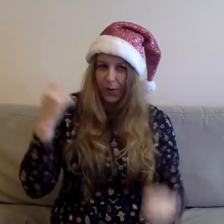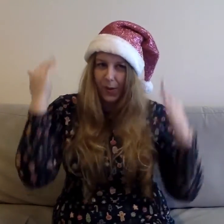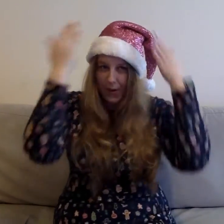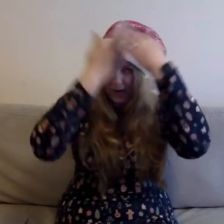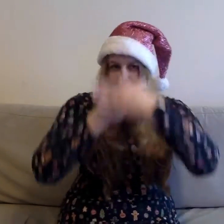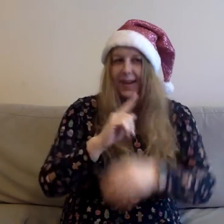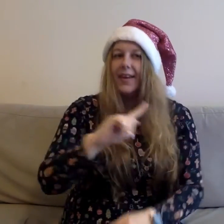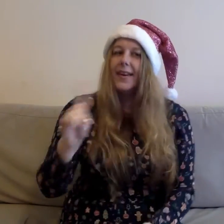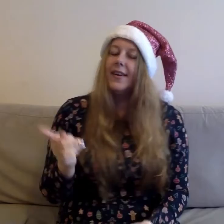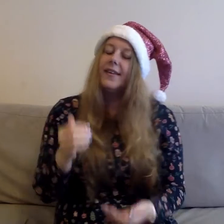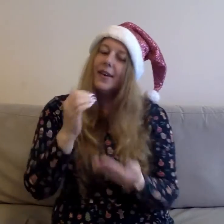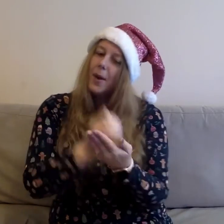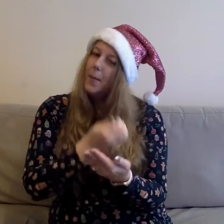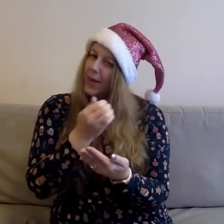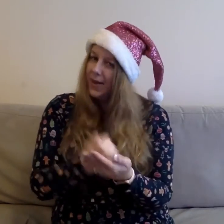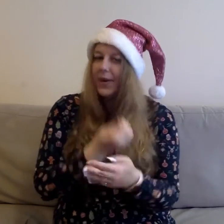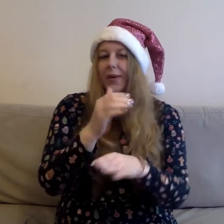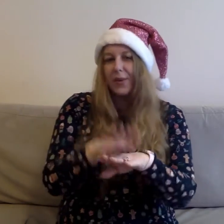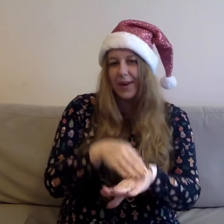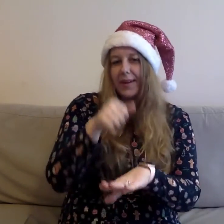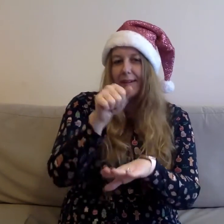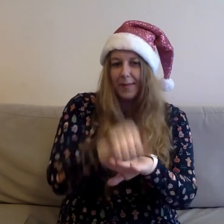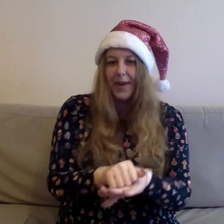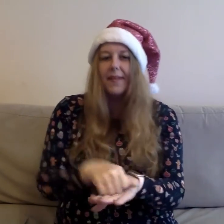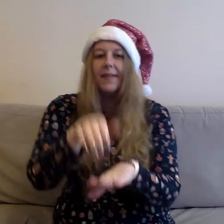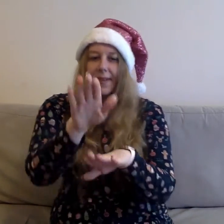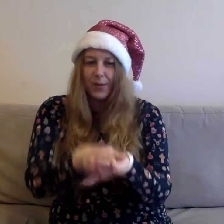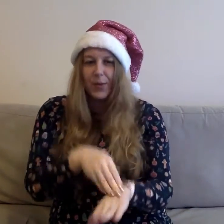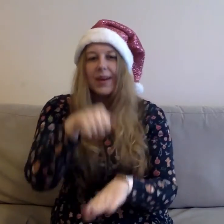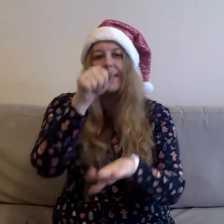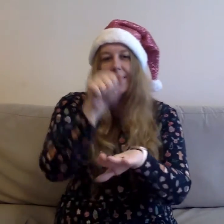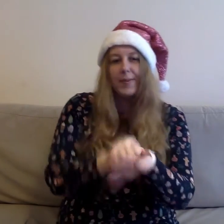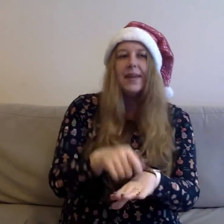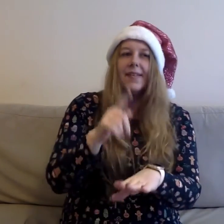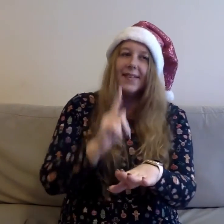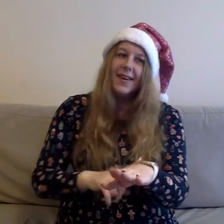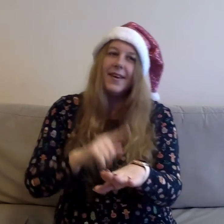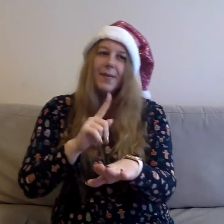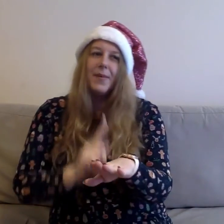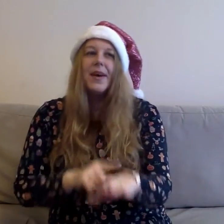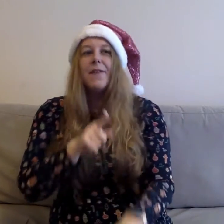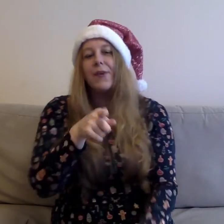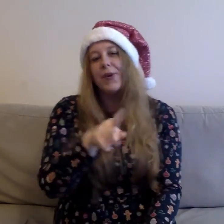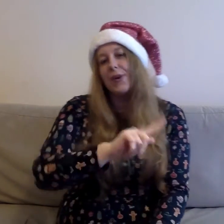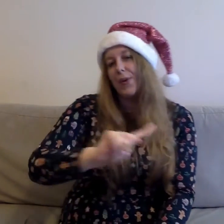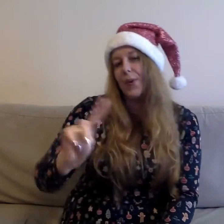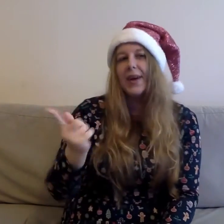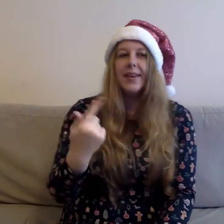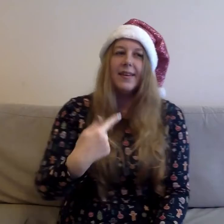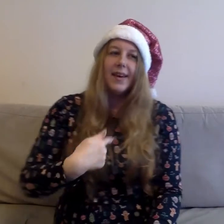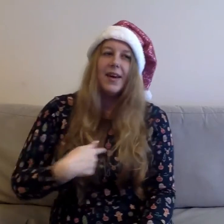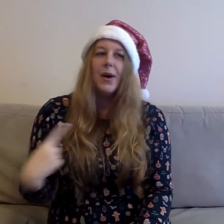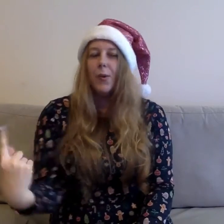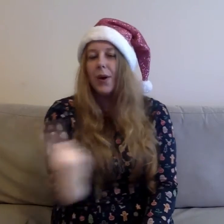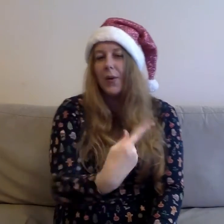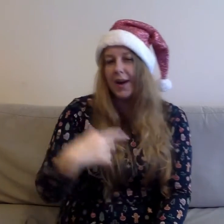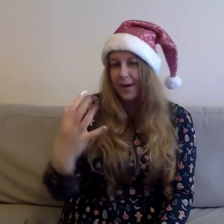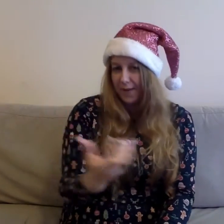night And a Merry Christmas It's Christmas time For you and I We'll have a